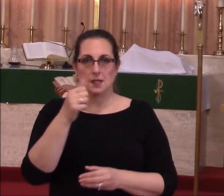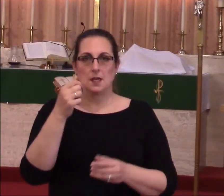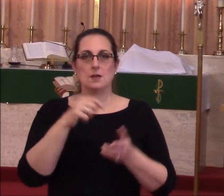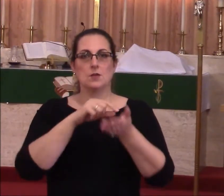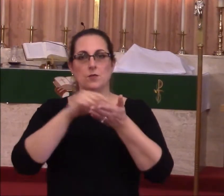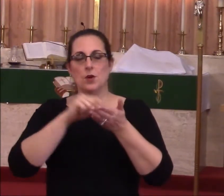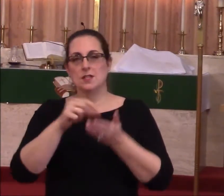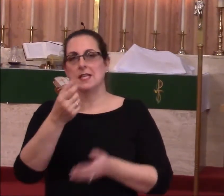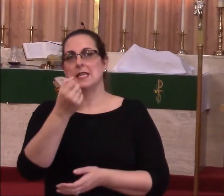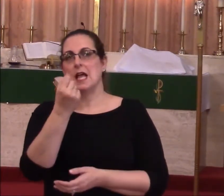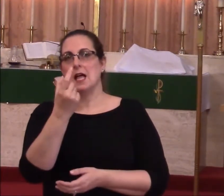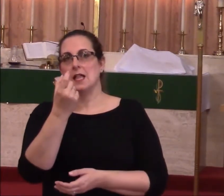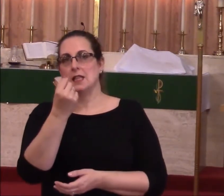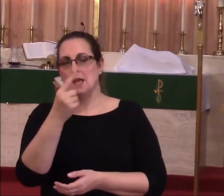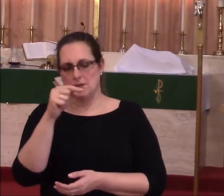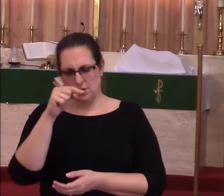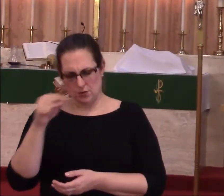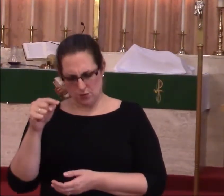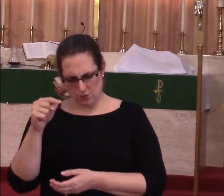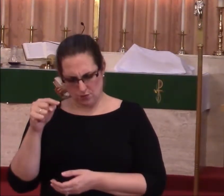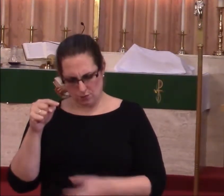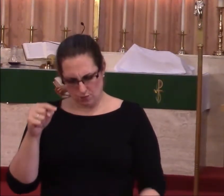The parable of the prodigal.